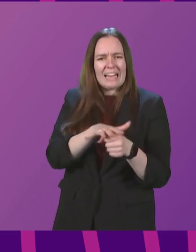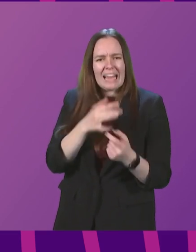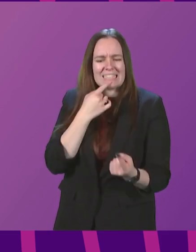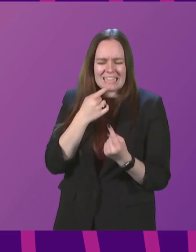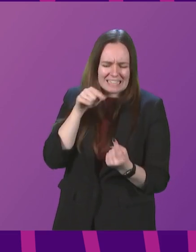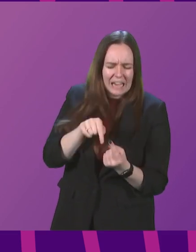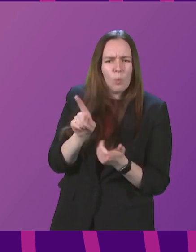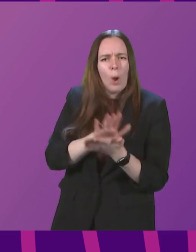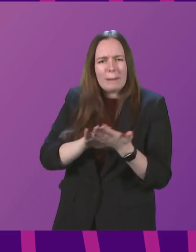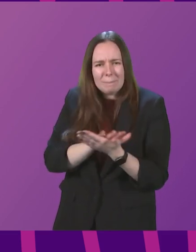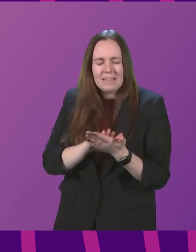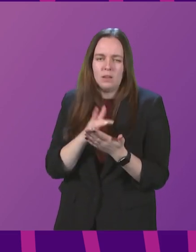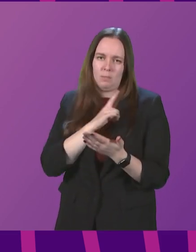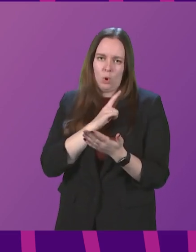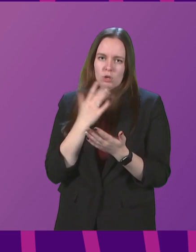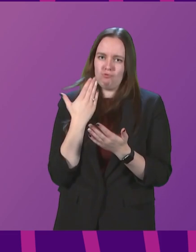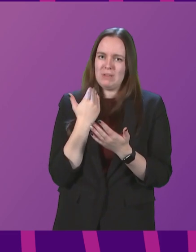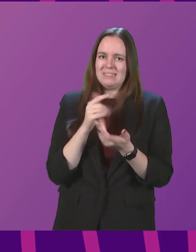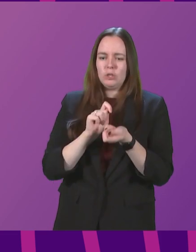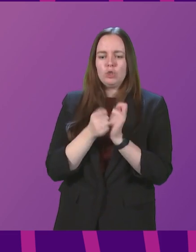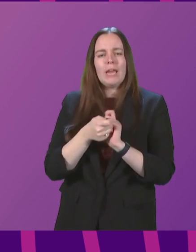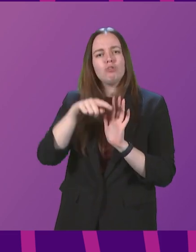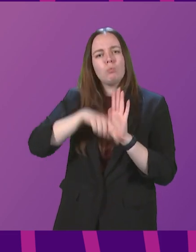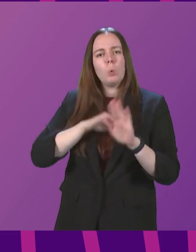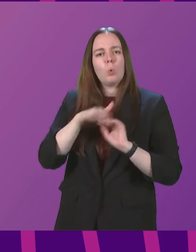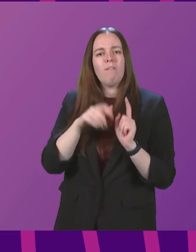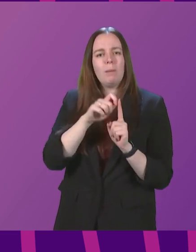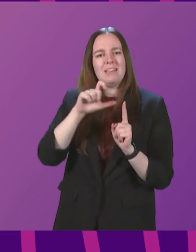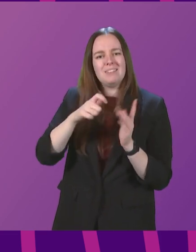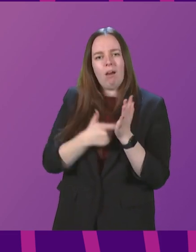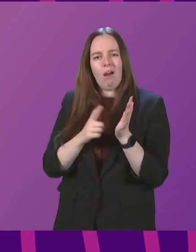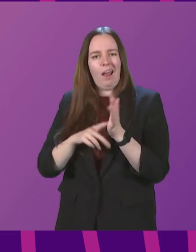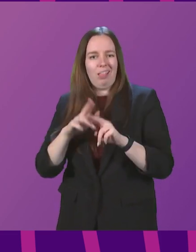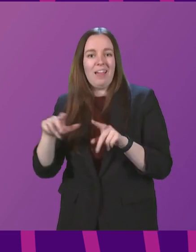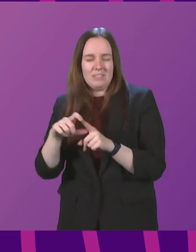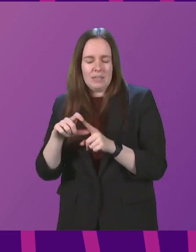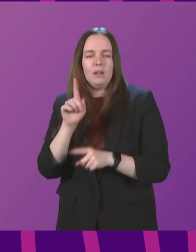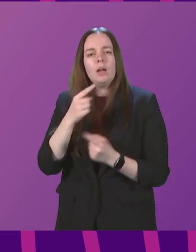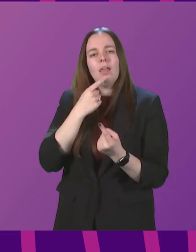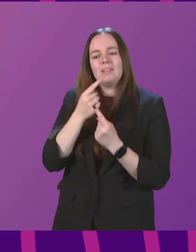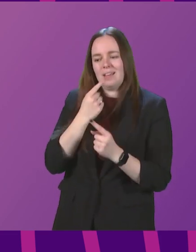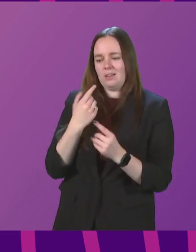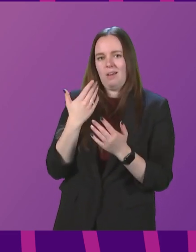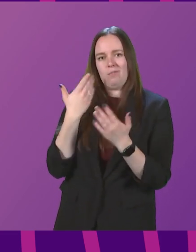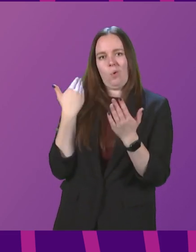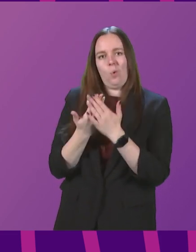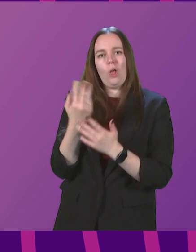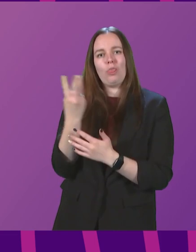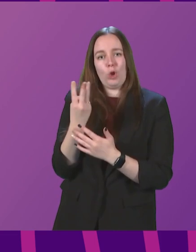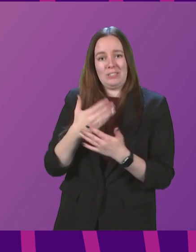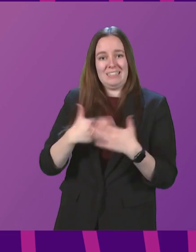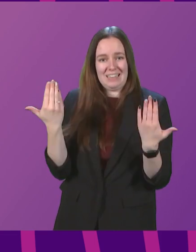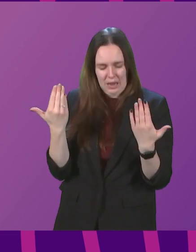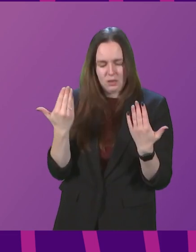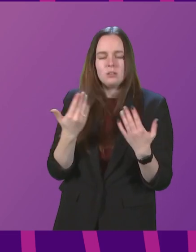stage, given the recent changes to guidance on PCR and lateral flow testing. However, data for the past 13 days, taking